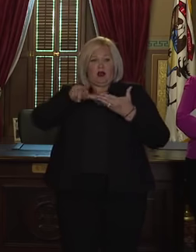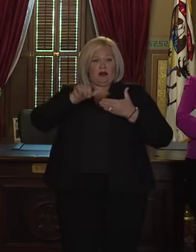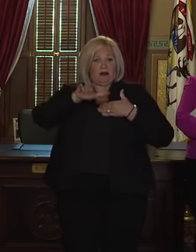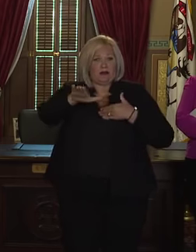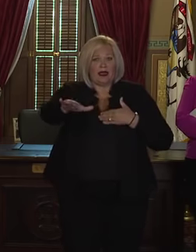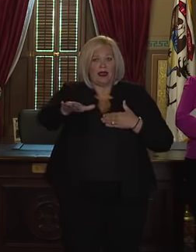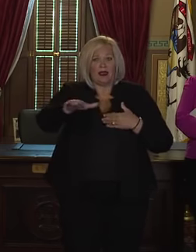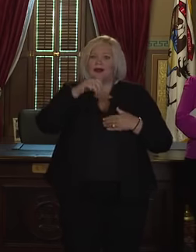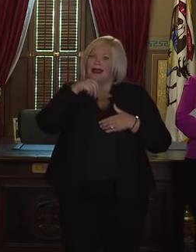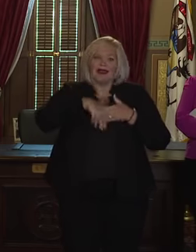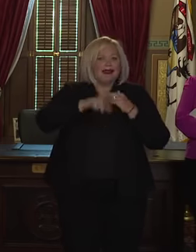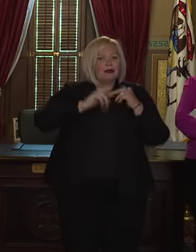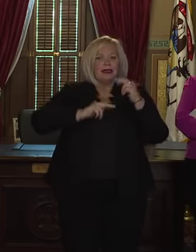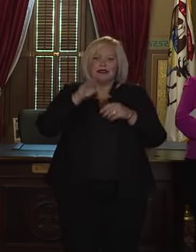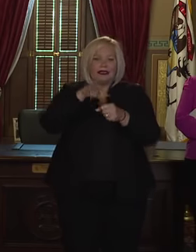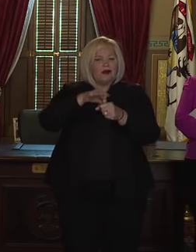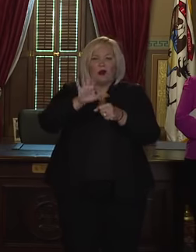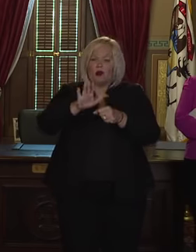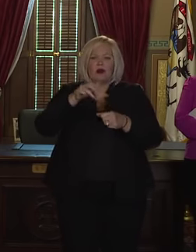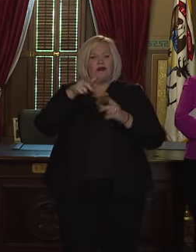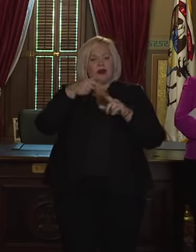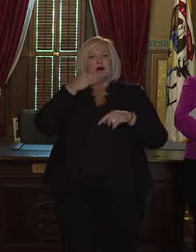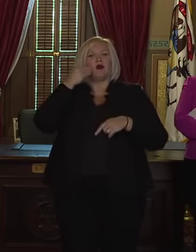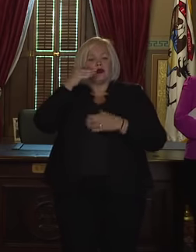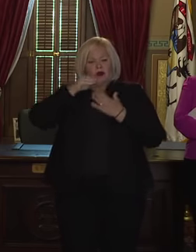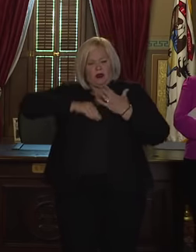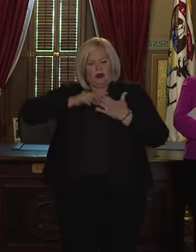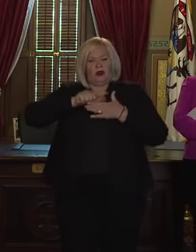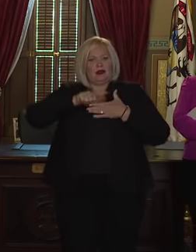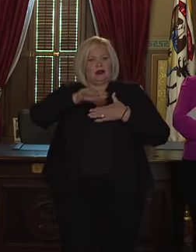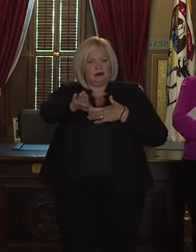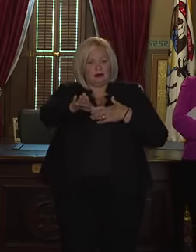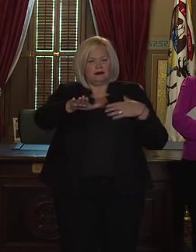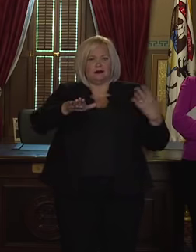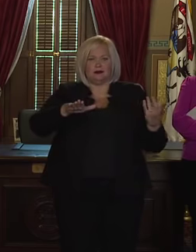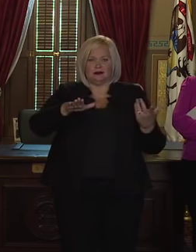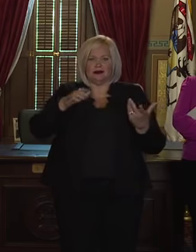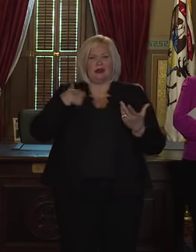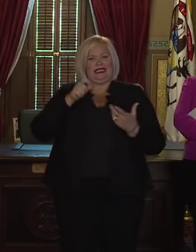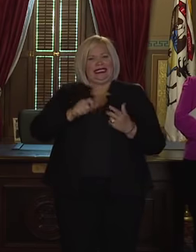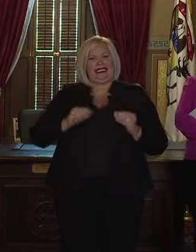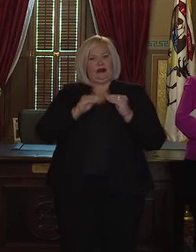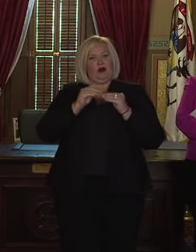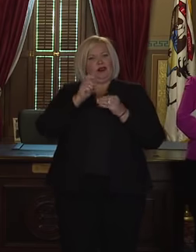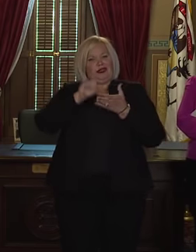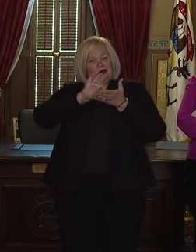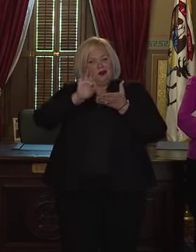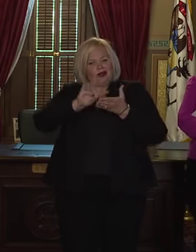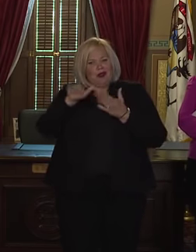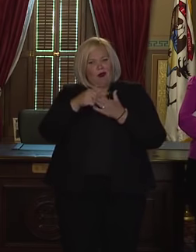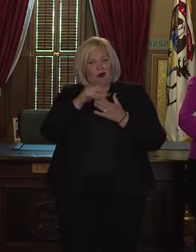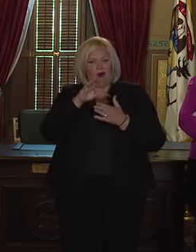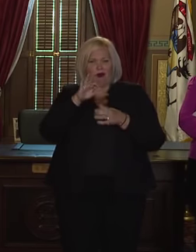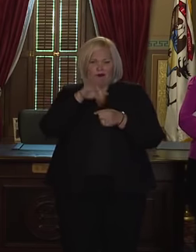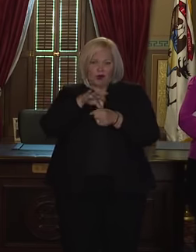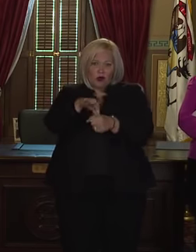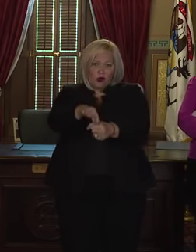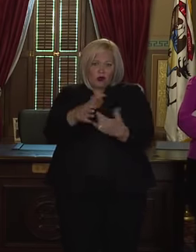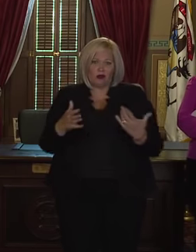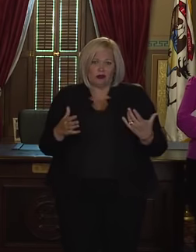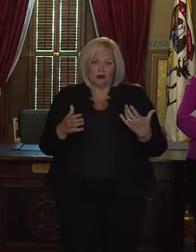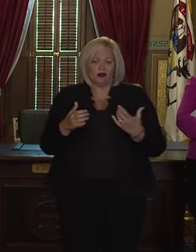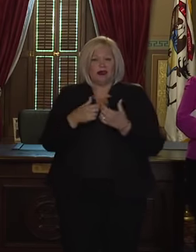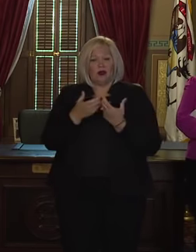significant amount of time to finish the processing and tabulation. This legislation allowing 10